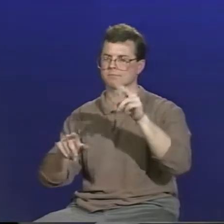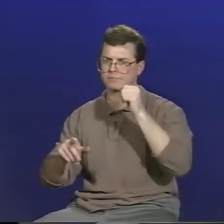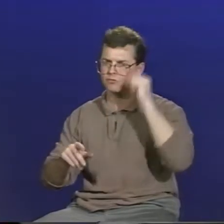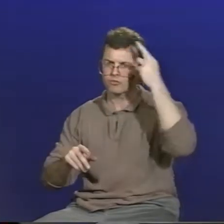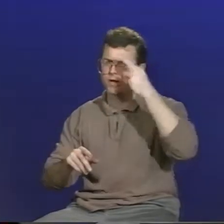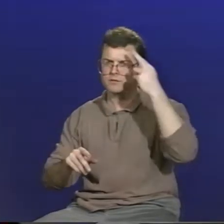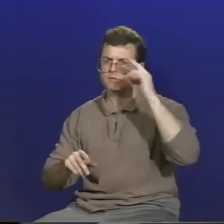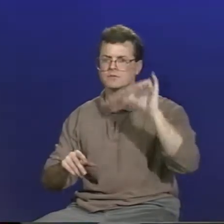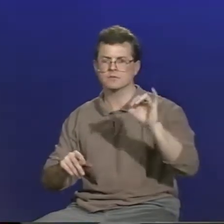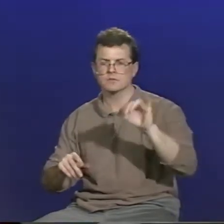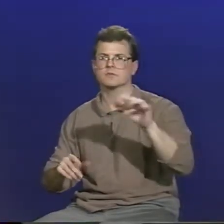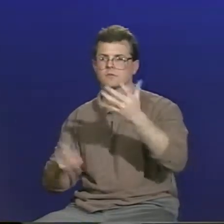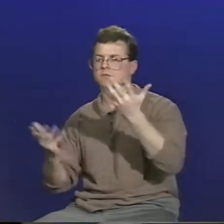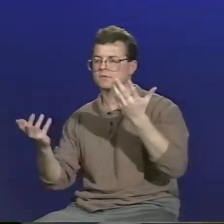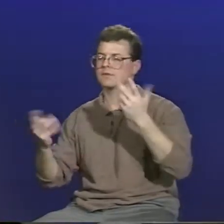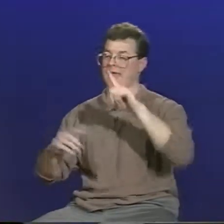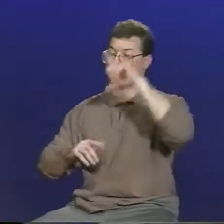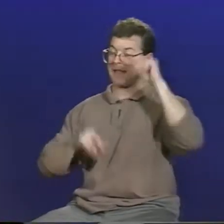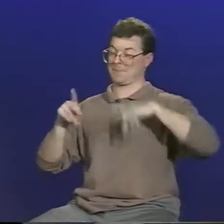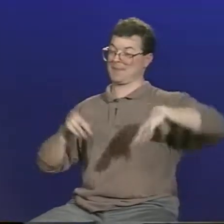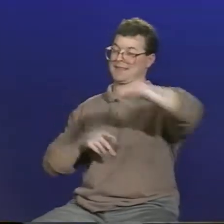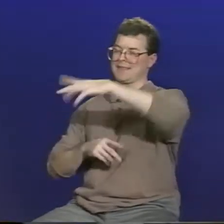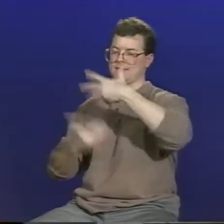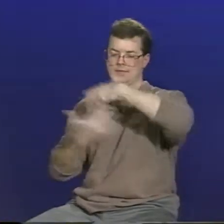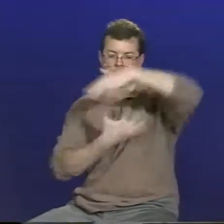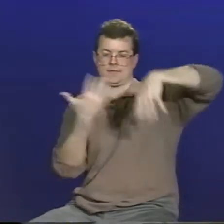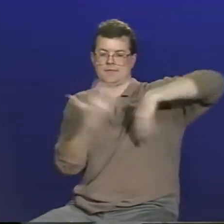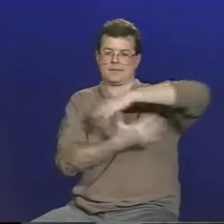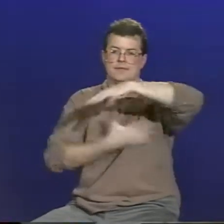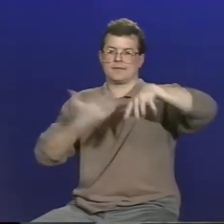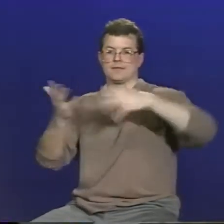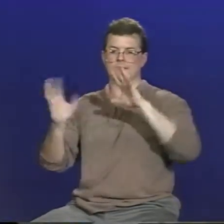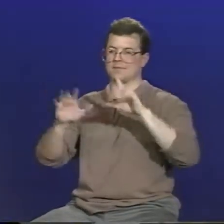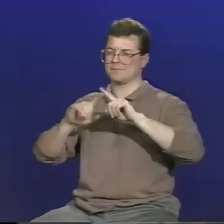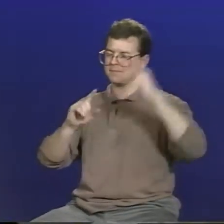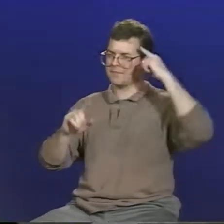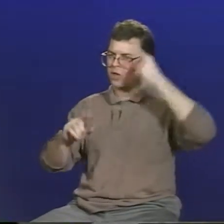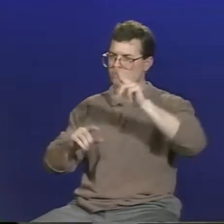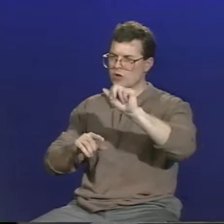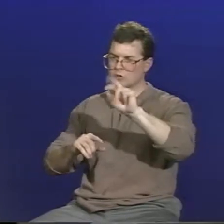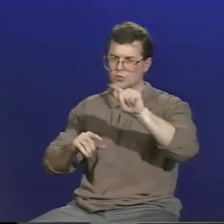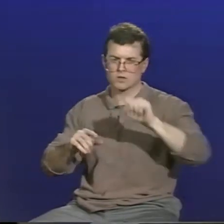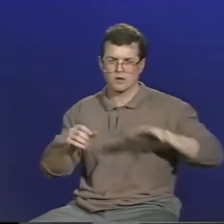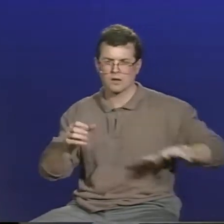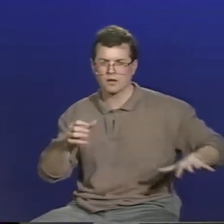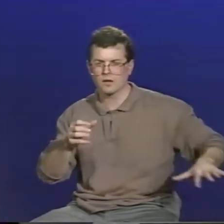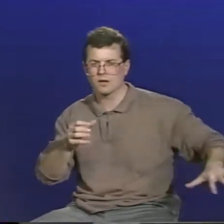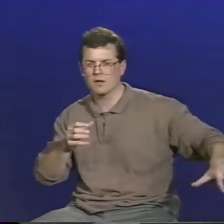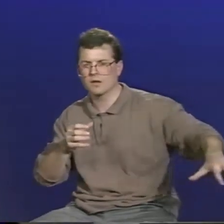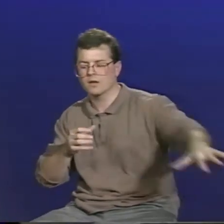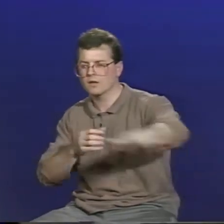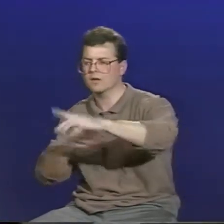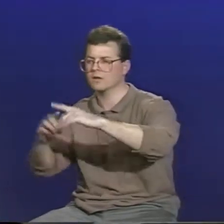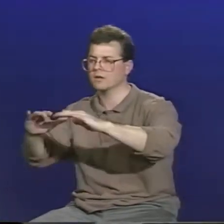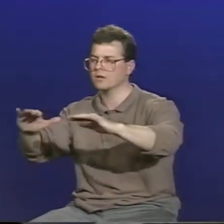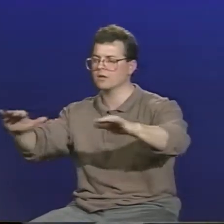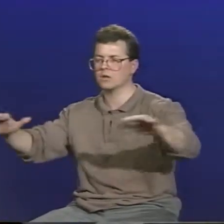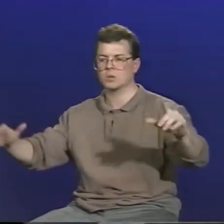among colleagues of mine. Not only among the Gallaudet community, but among the grassroots community